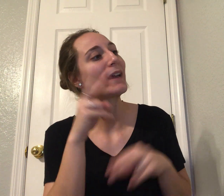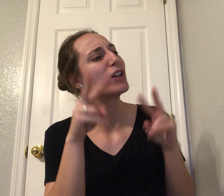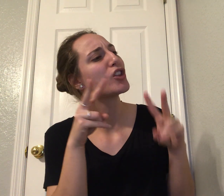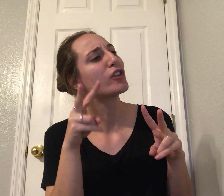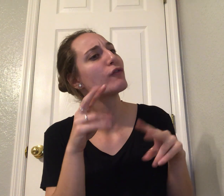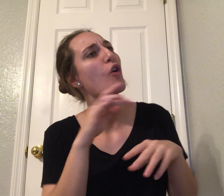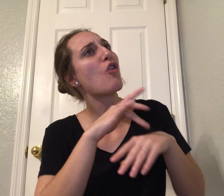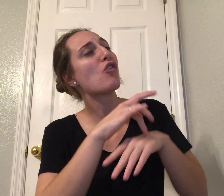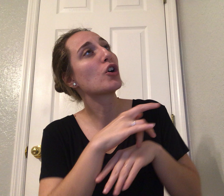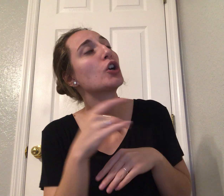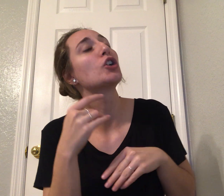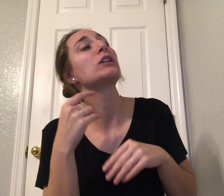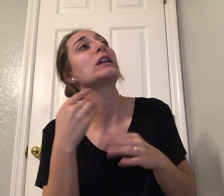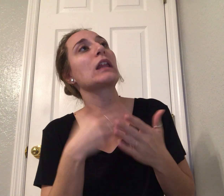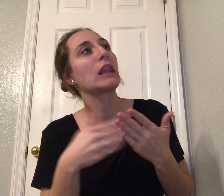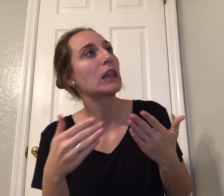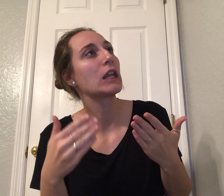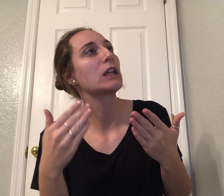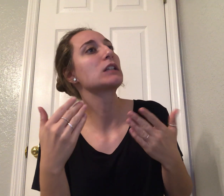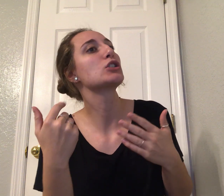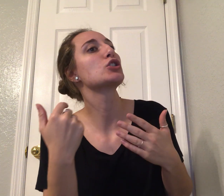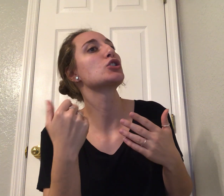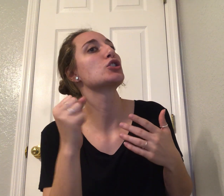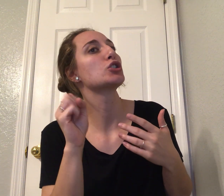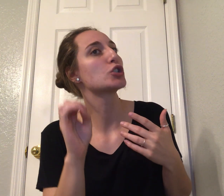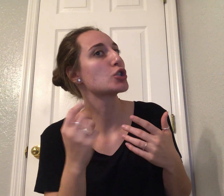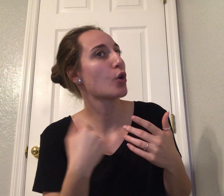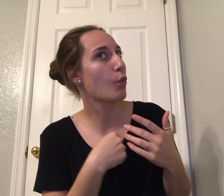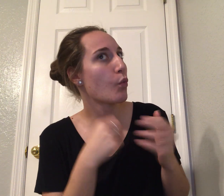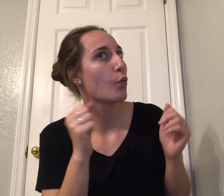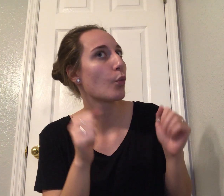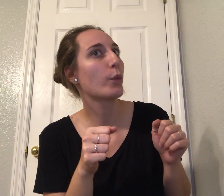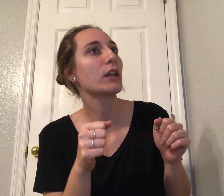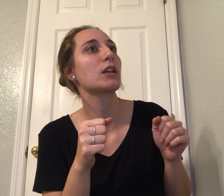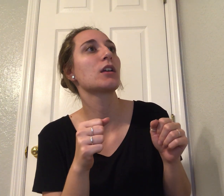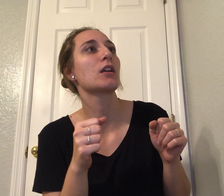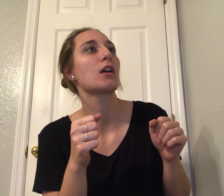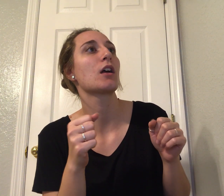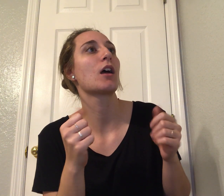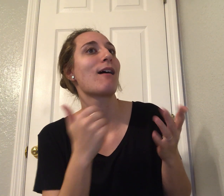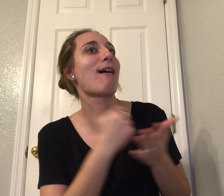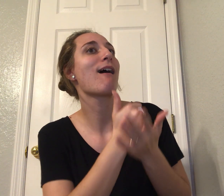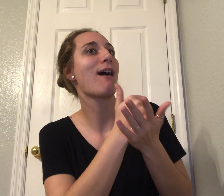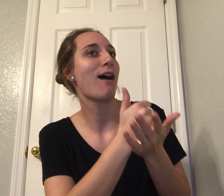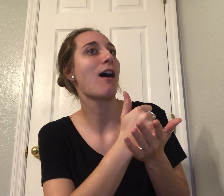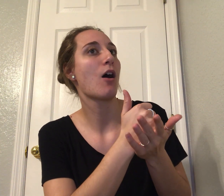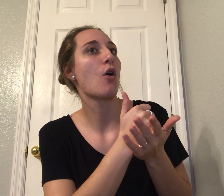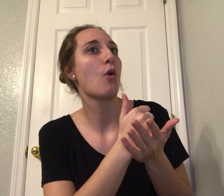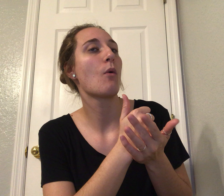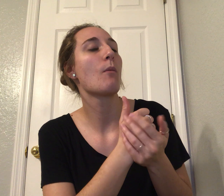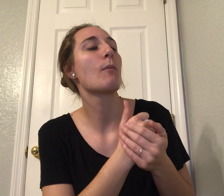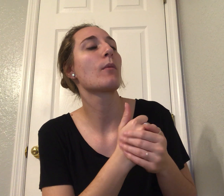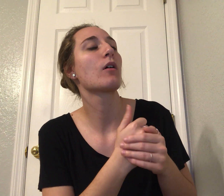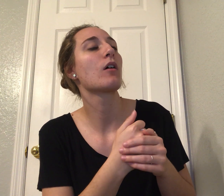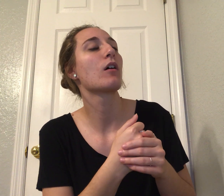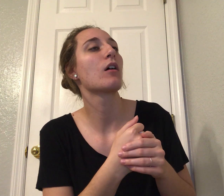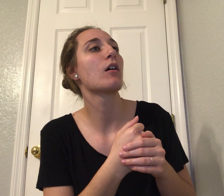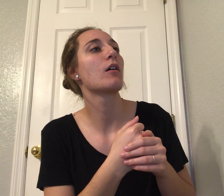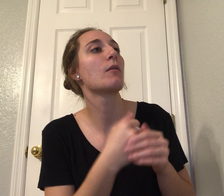so that we can come up with early interventions before all hell breaks